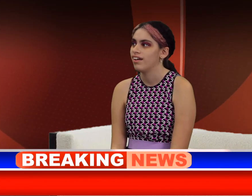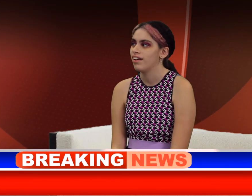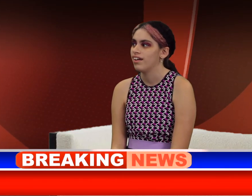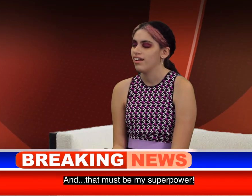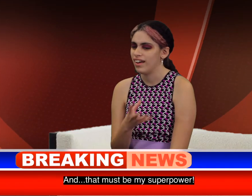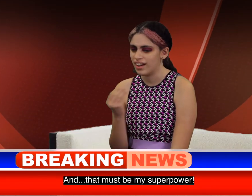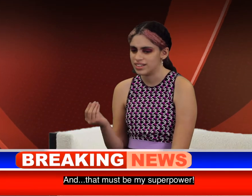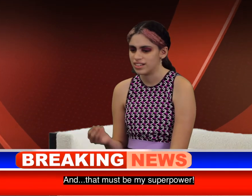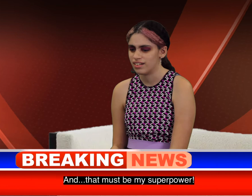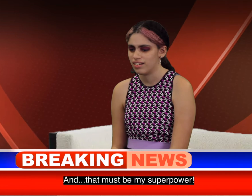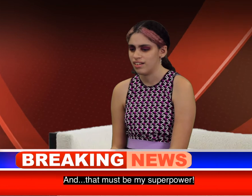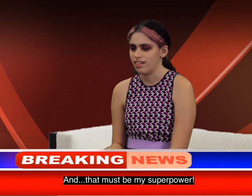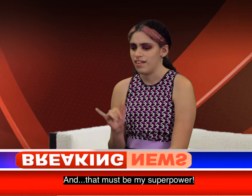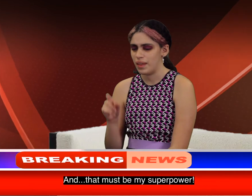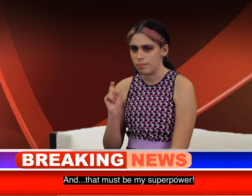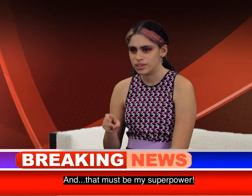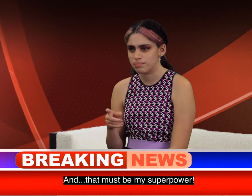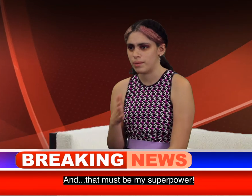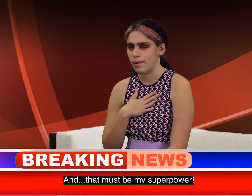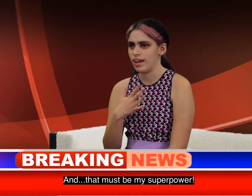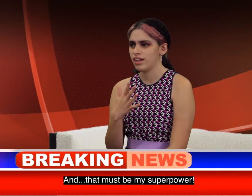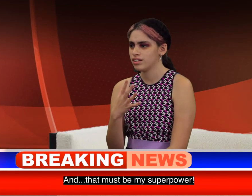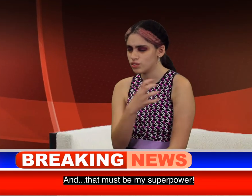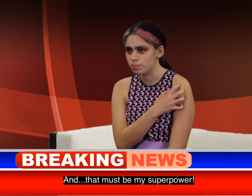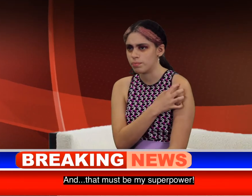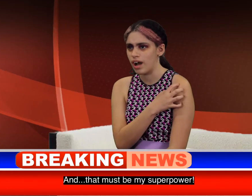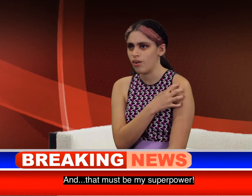And that must be my superpower.